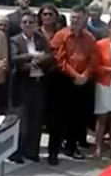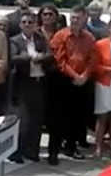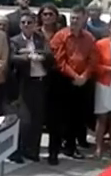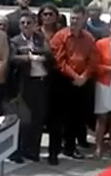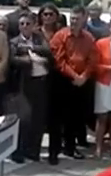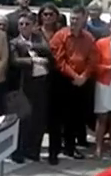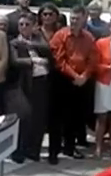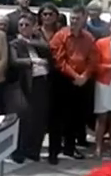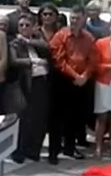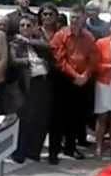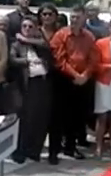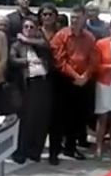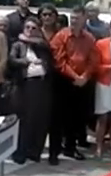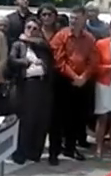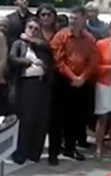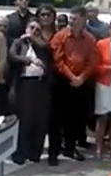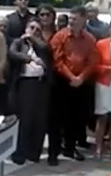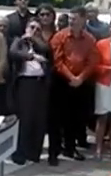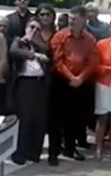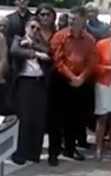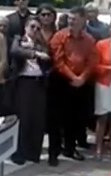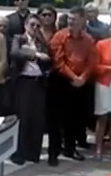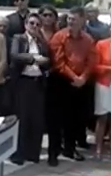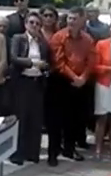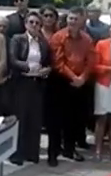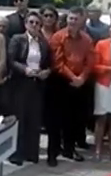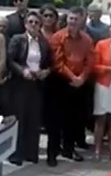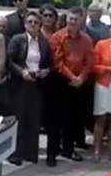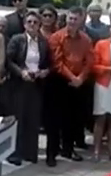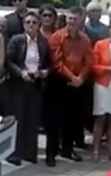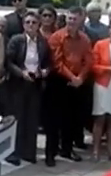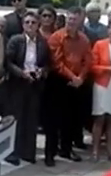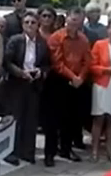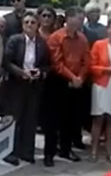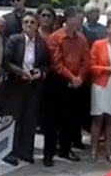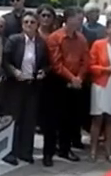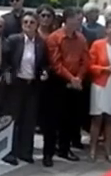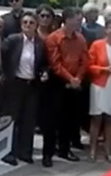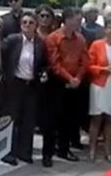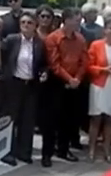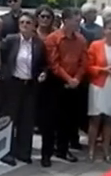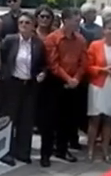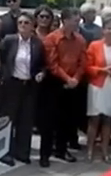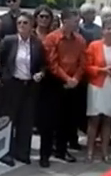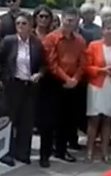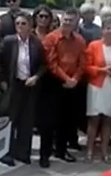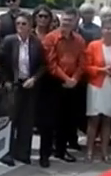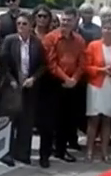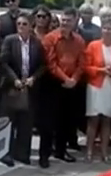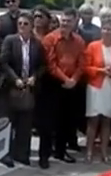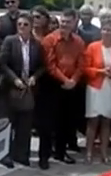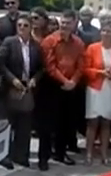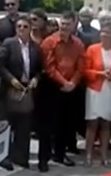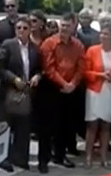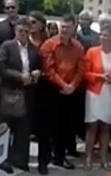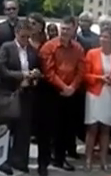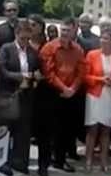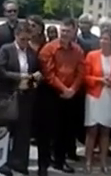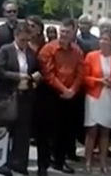Councillor and Deputy Mayor Doug Holliday. Speaker of our Chambers, Councillor Francis Manziata,